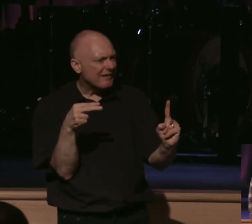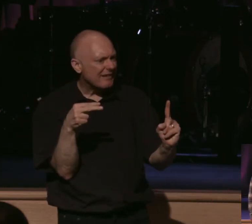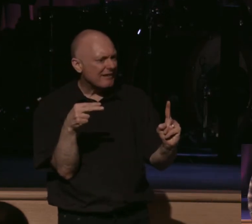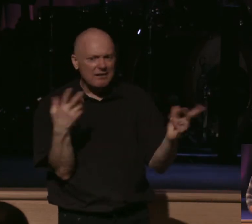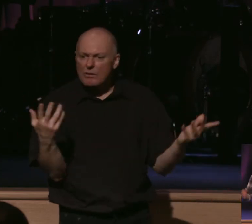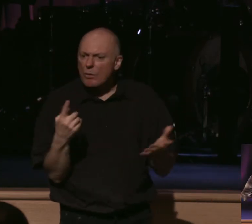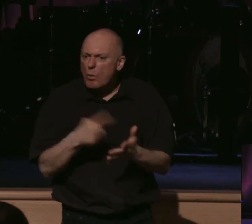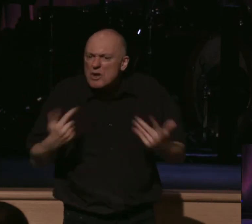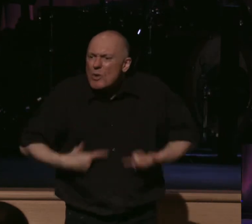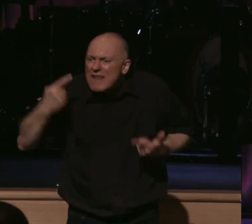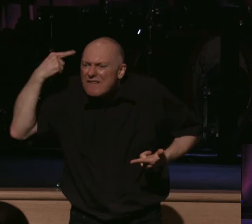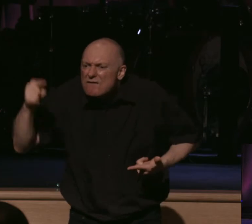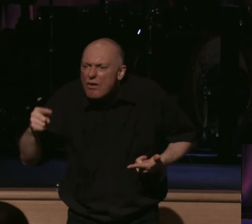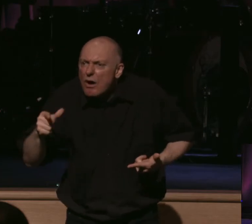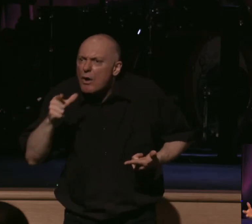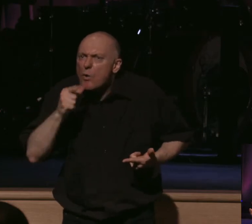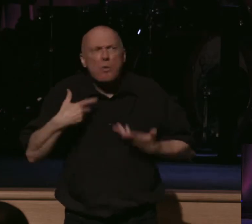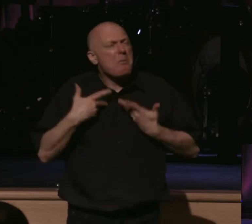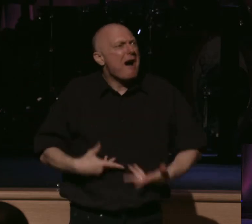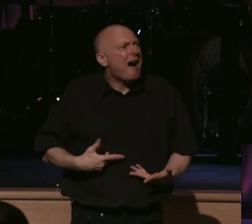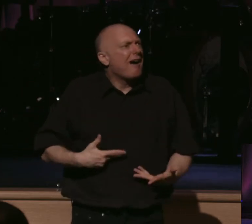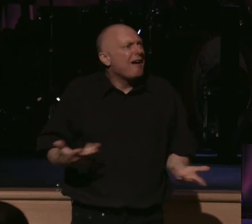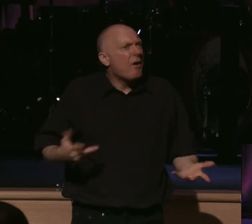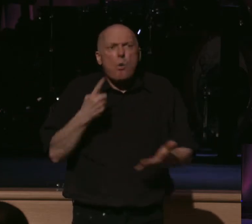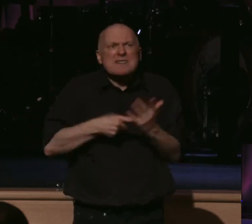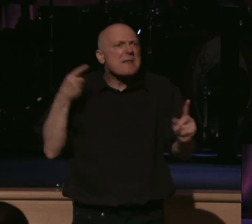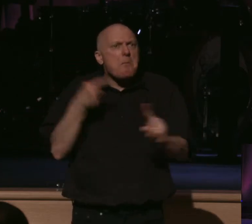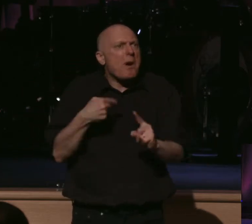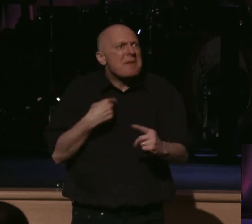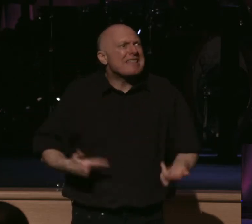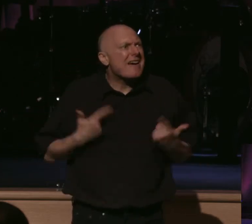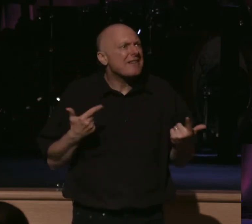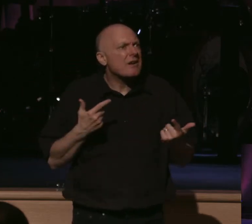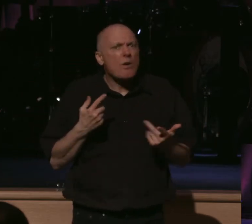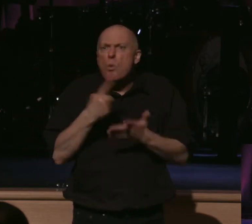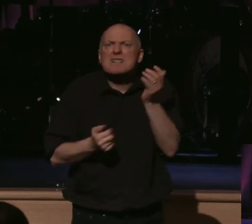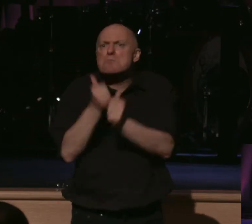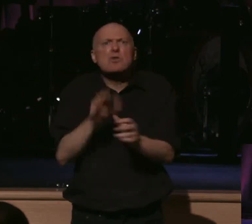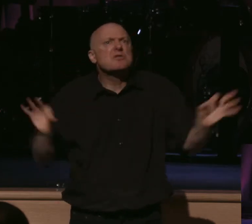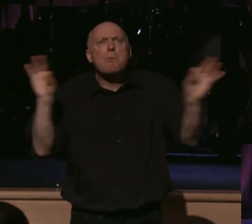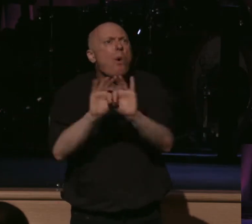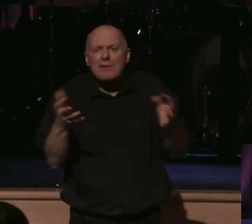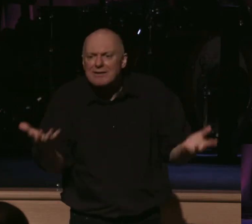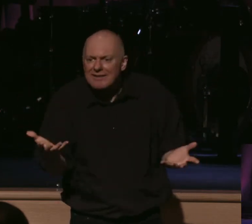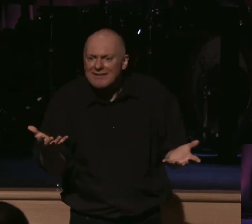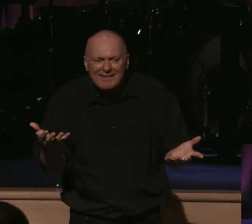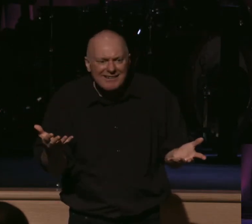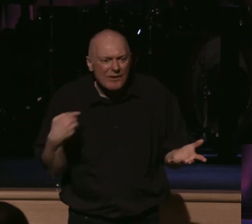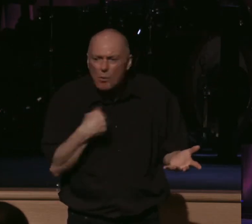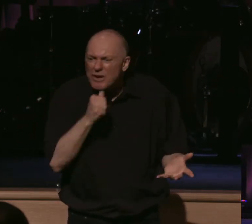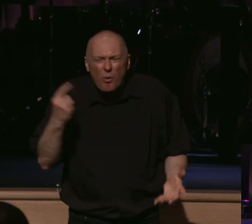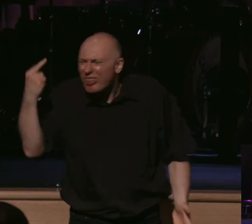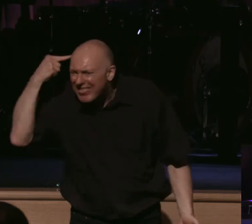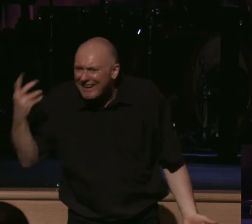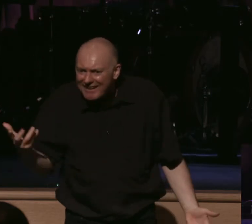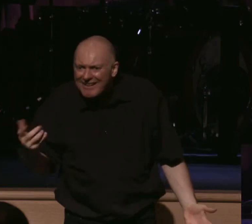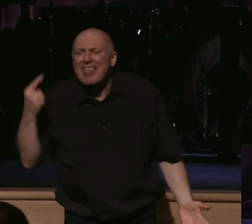What are we living for? Who are we? What's the point of it? Think. What matters? It's amazing how little we think. Think